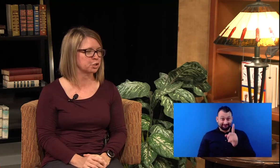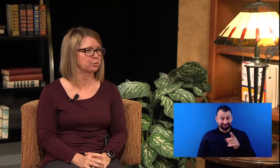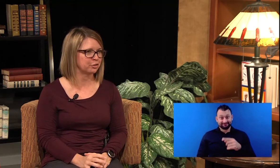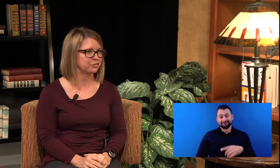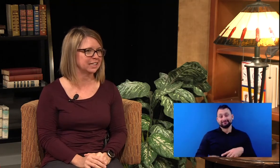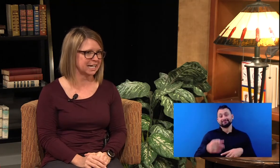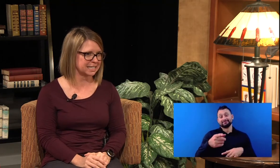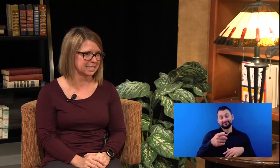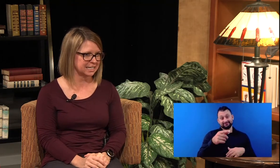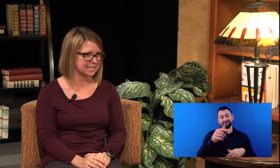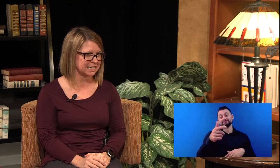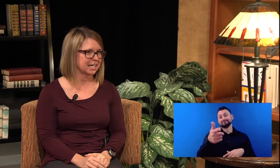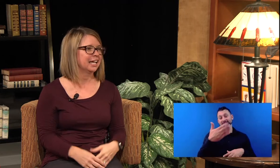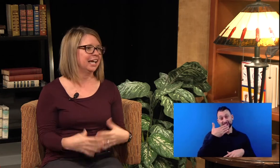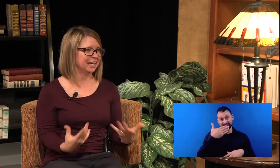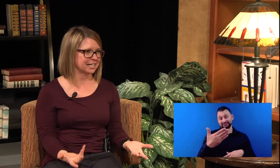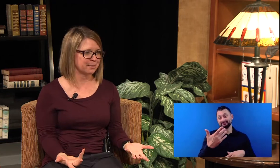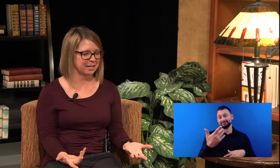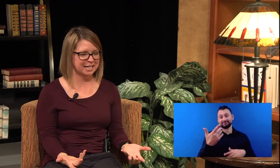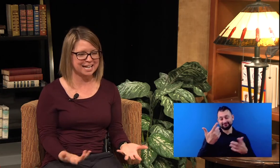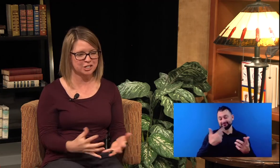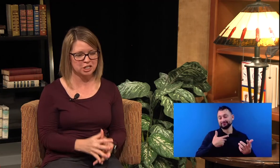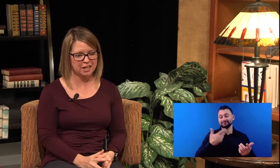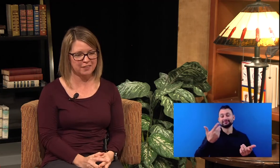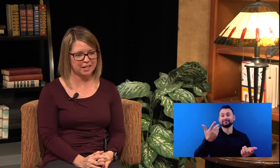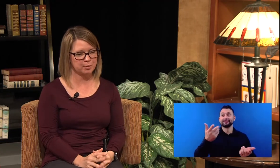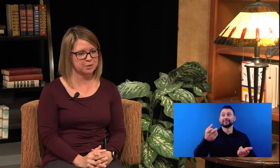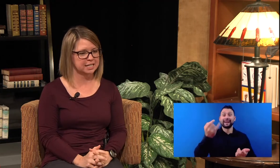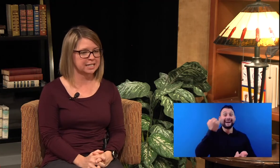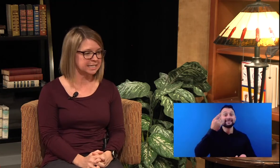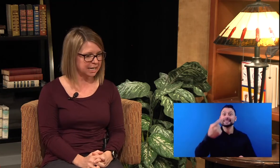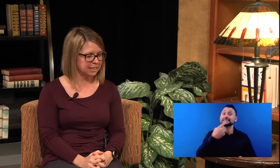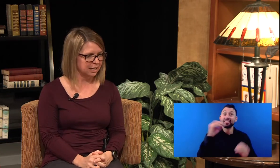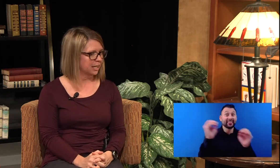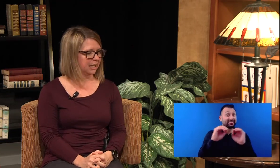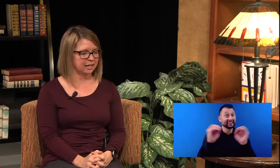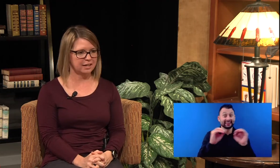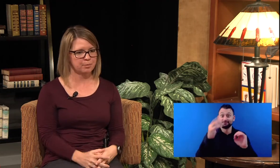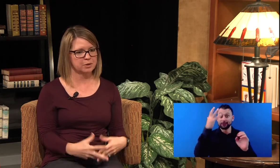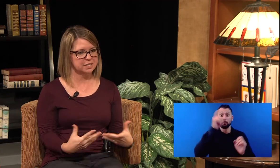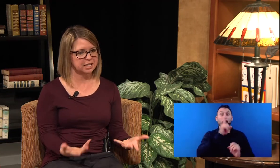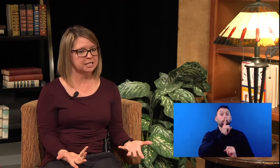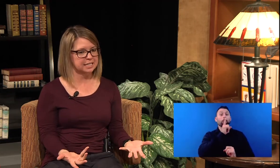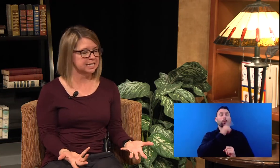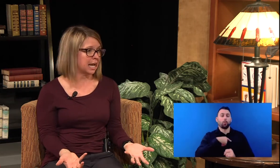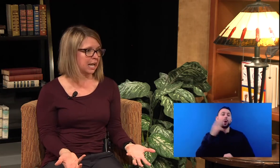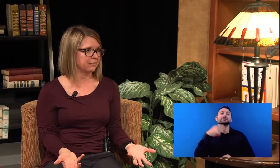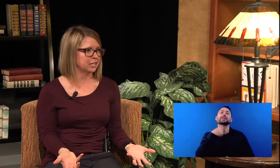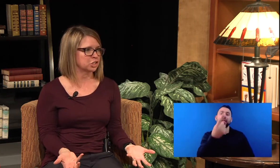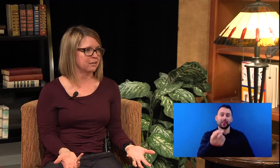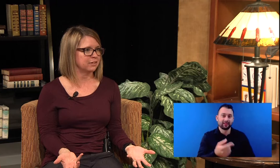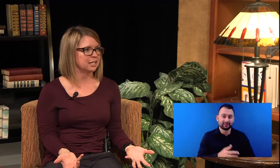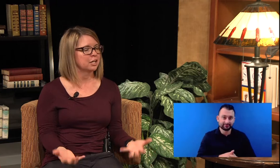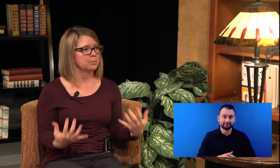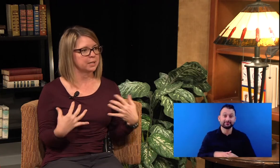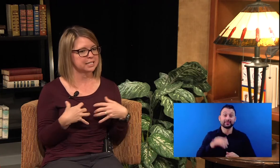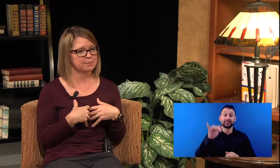prophylaxis and it's a medication that a person can take and that person does not have HIV, but it's a